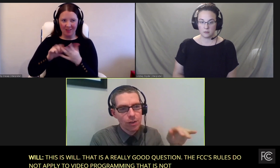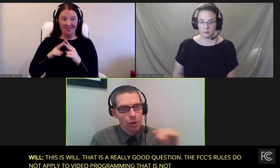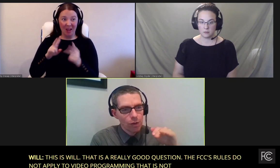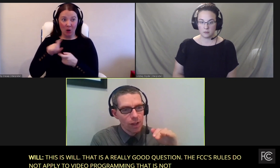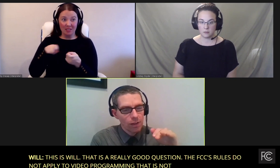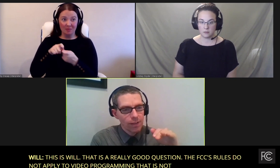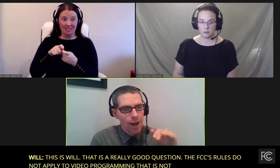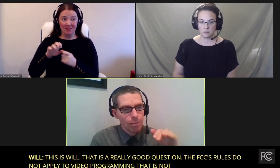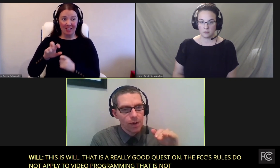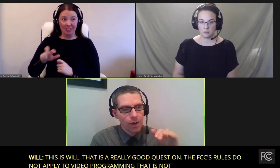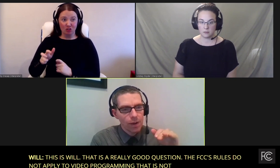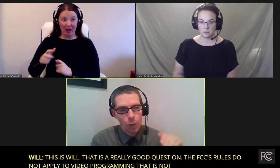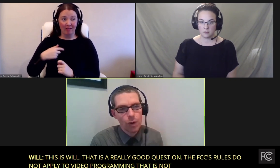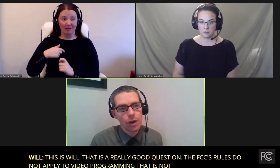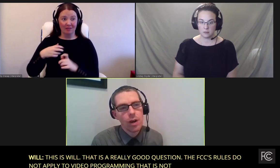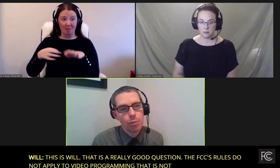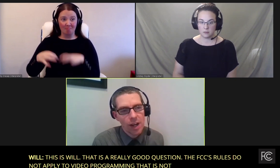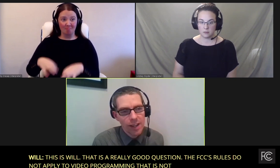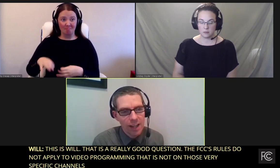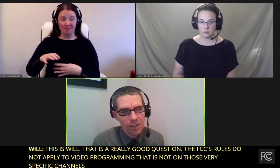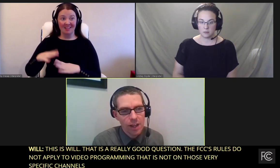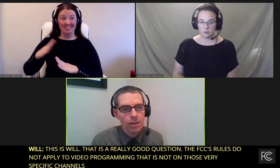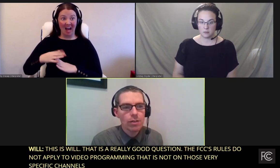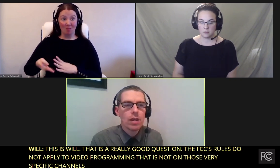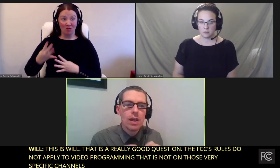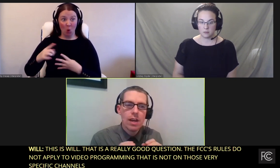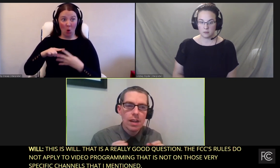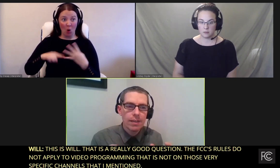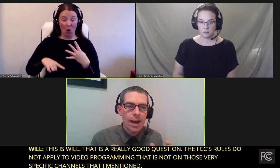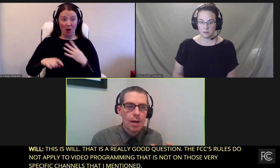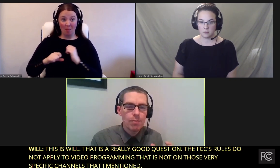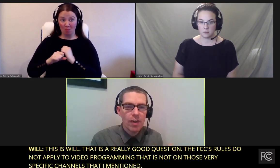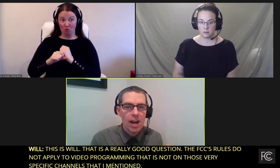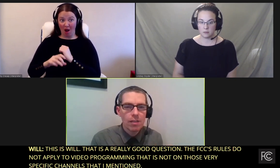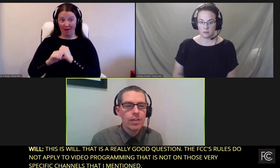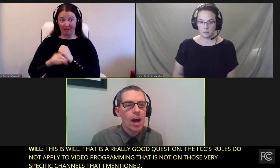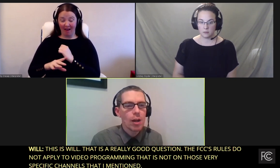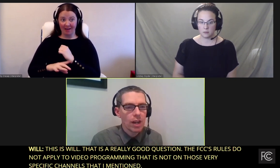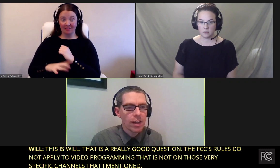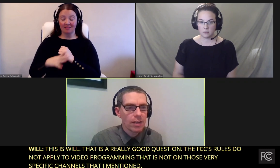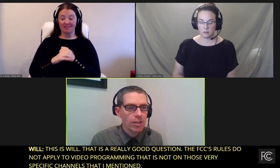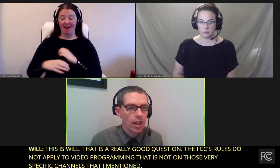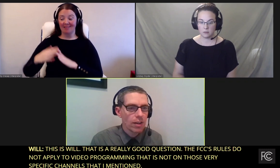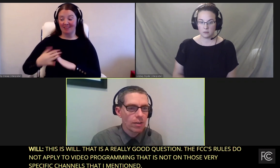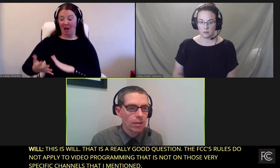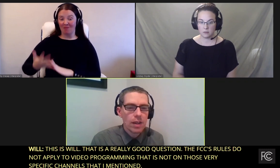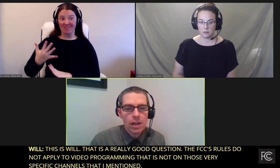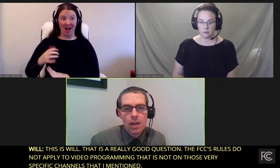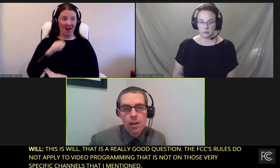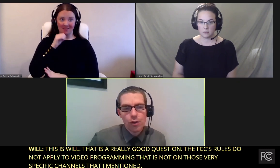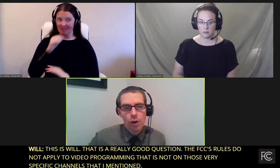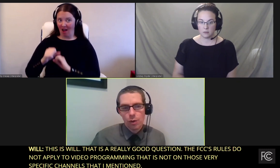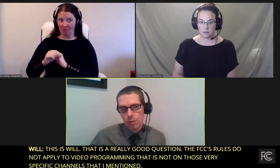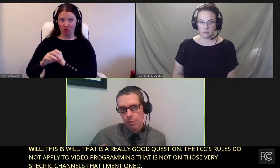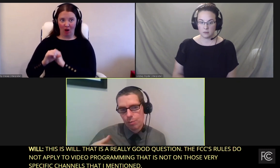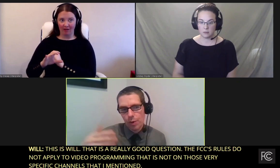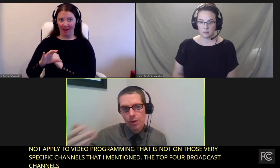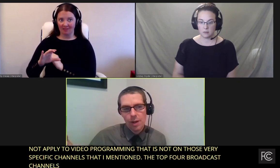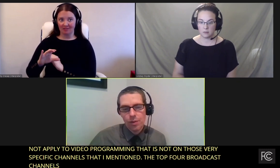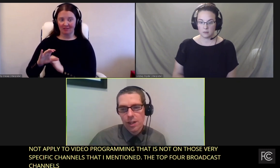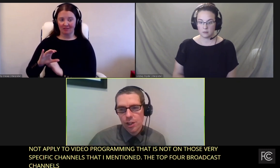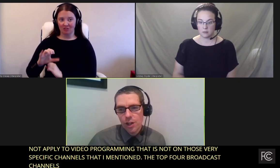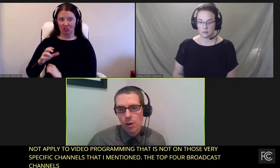that I mentioned. So the top four broadcast channels and the top five non-broadcast channels. So